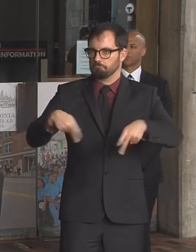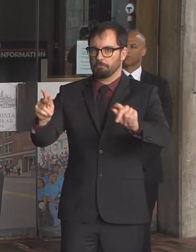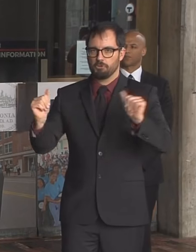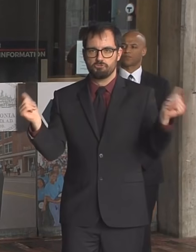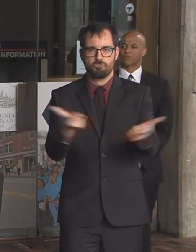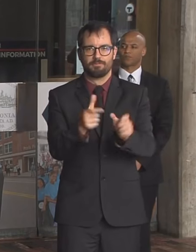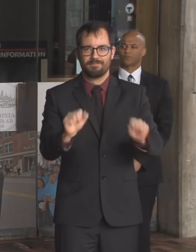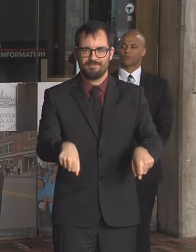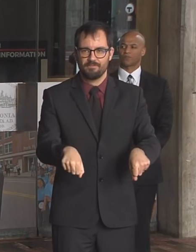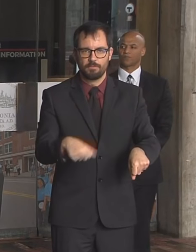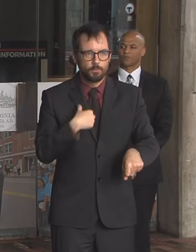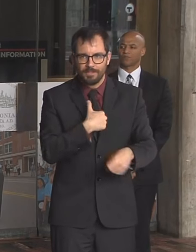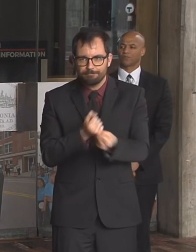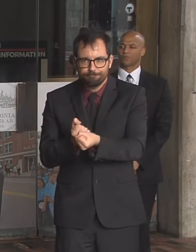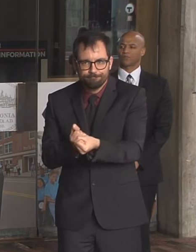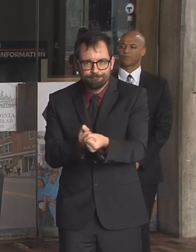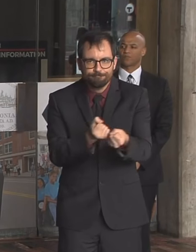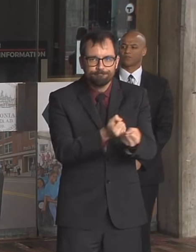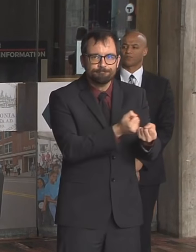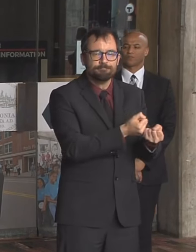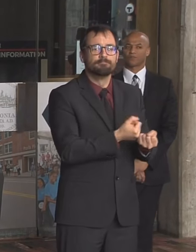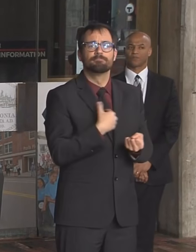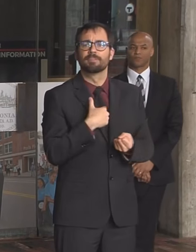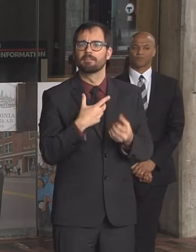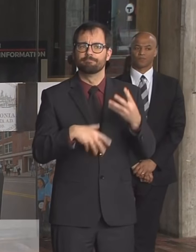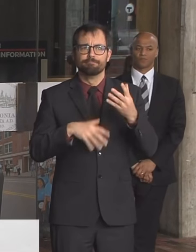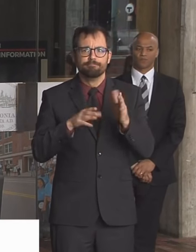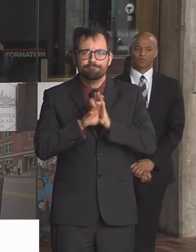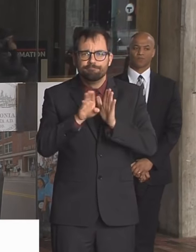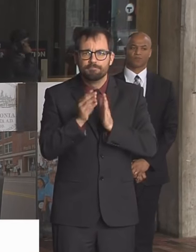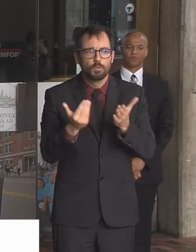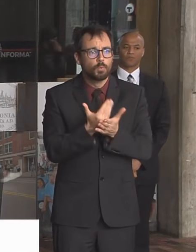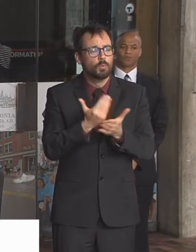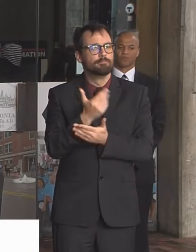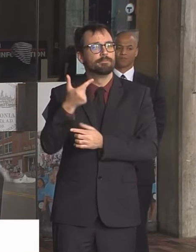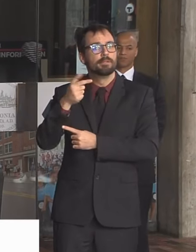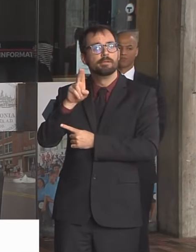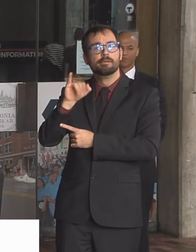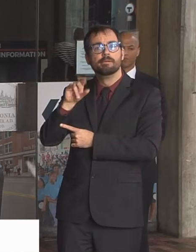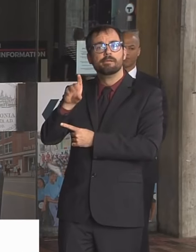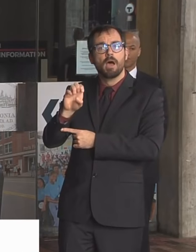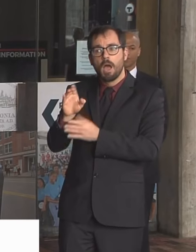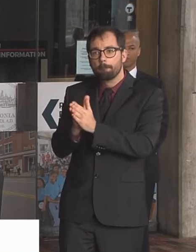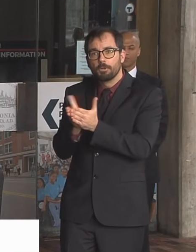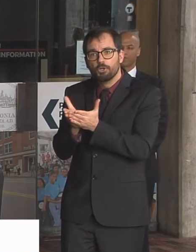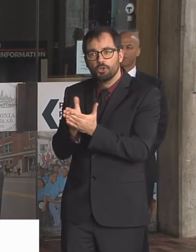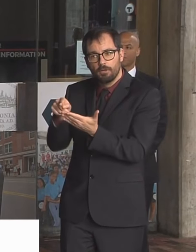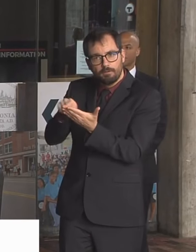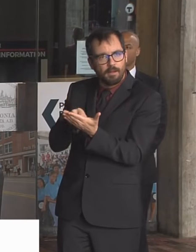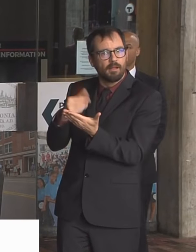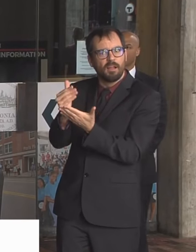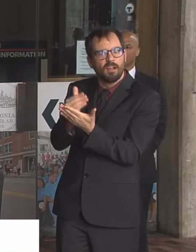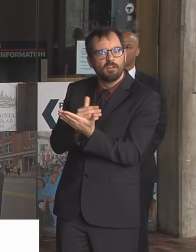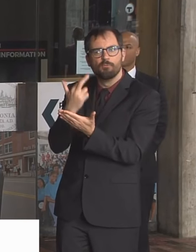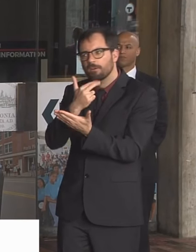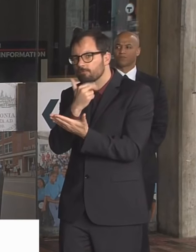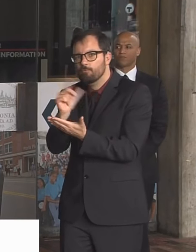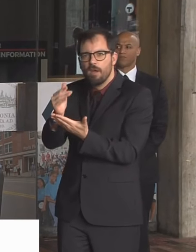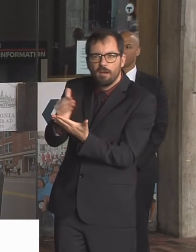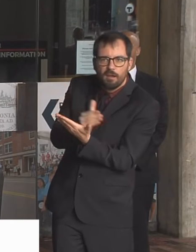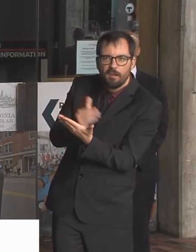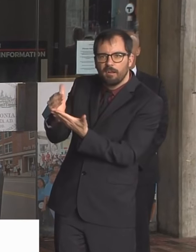resources. We're creating a guidebook for offering takeout and delivery. It's also for groceries, pharmacies and other businesses.